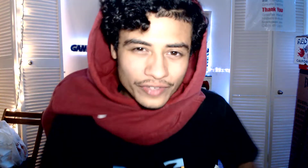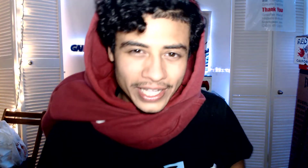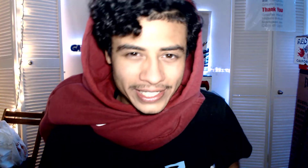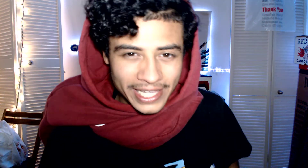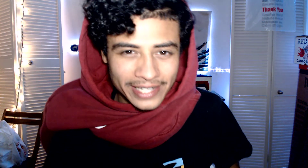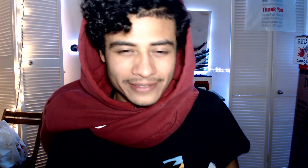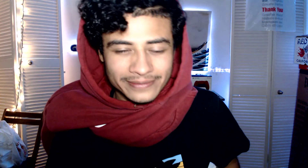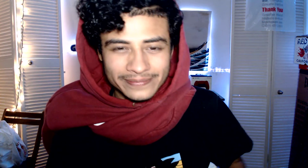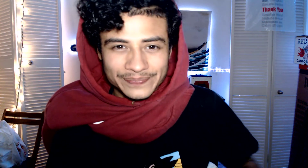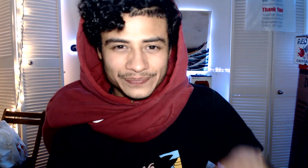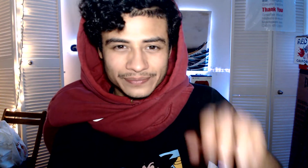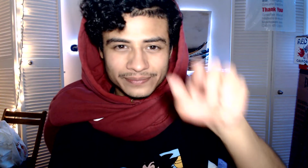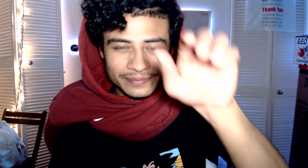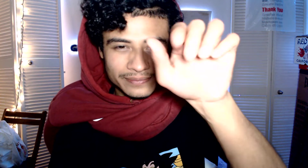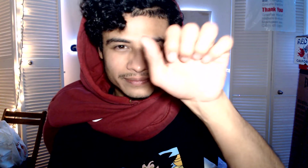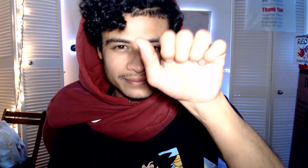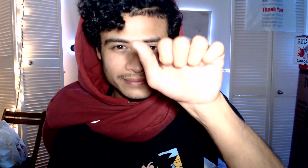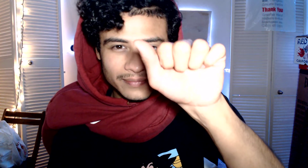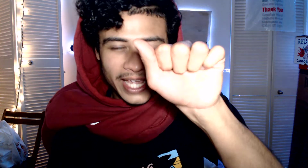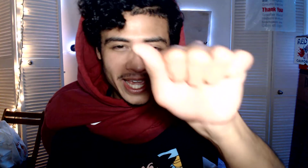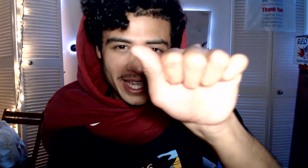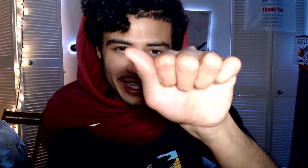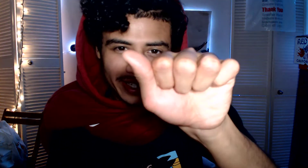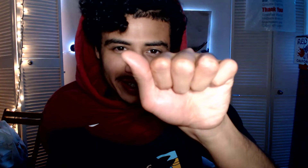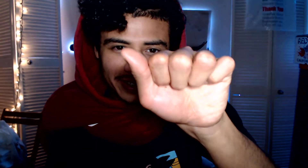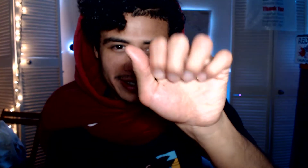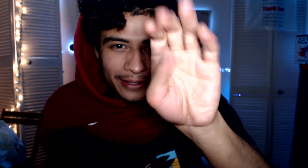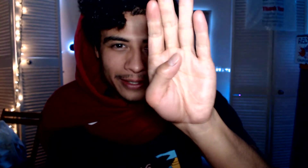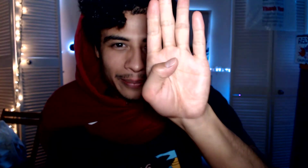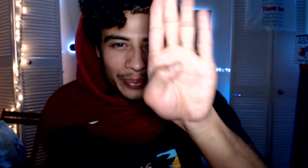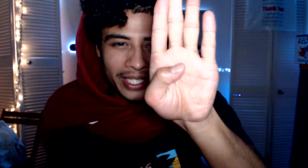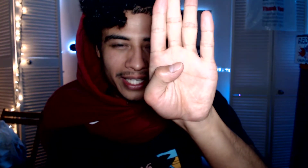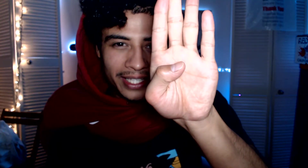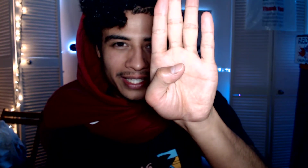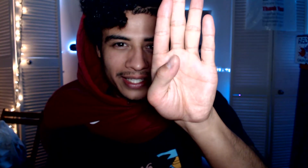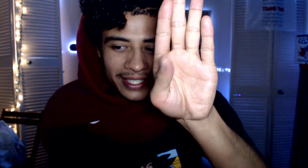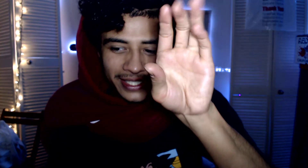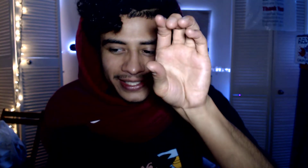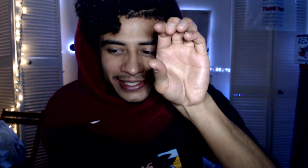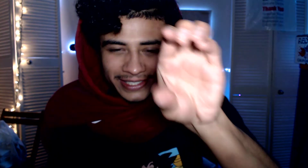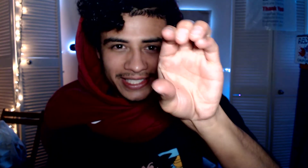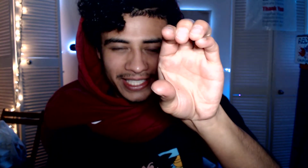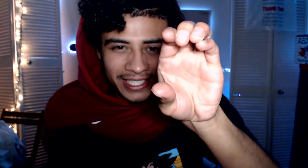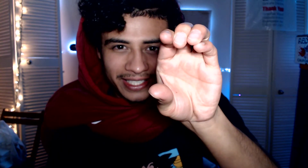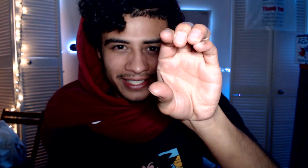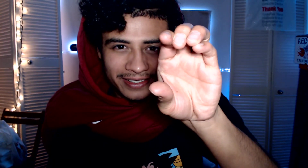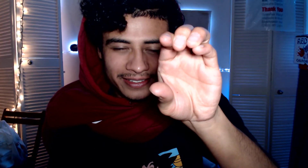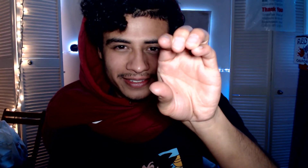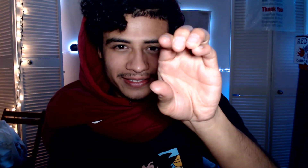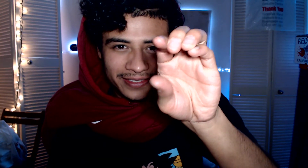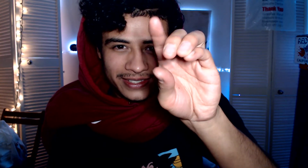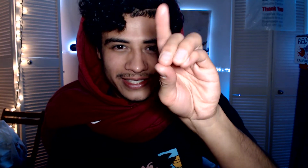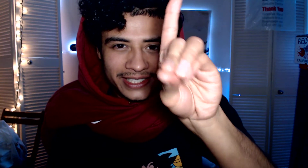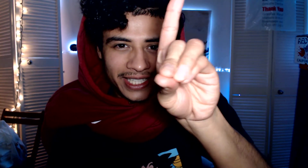that again a b c d